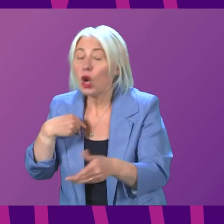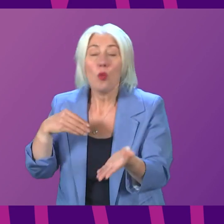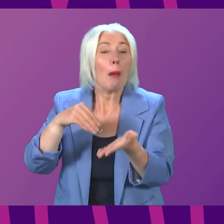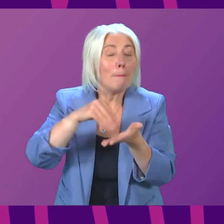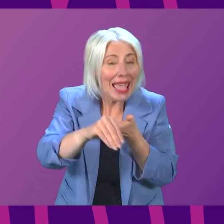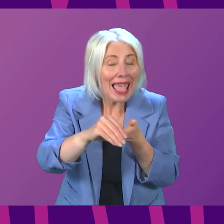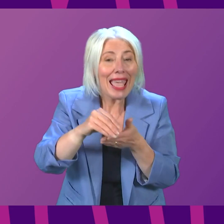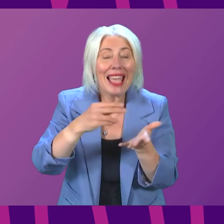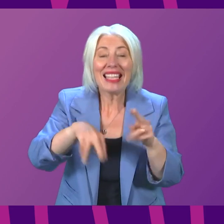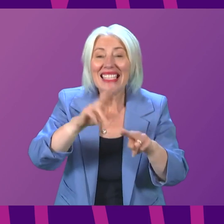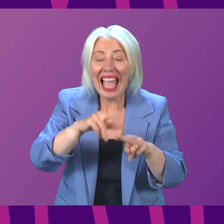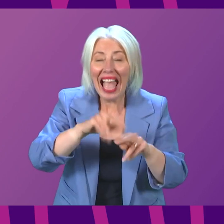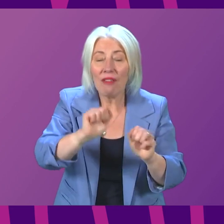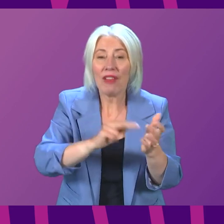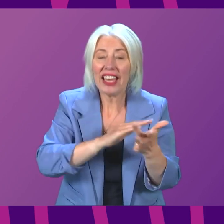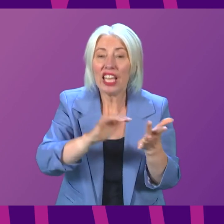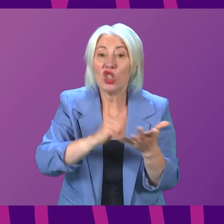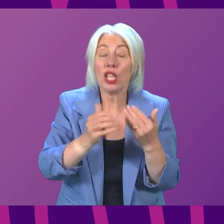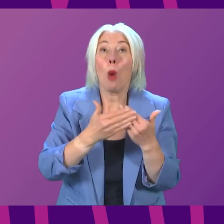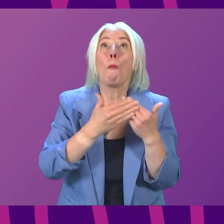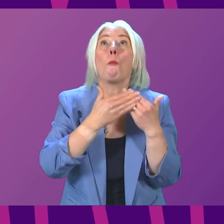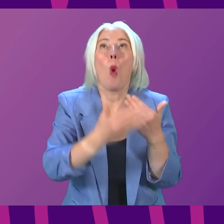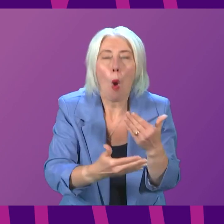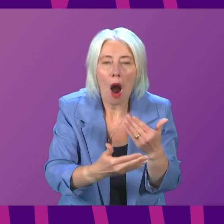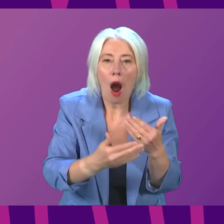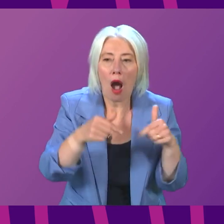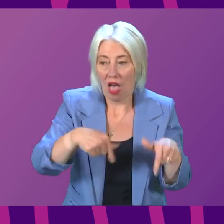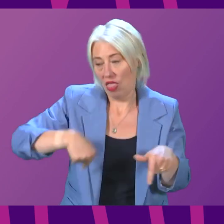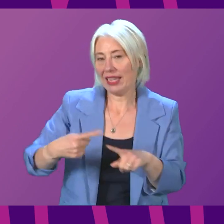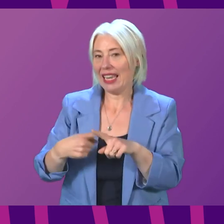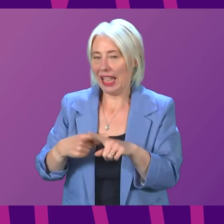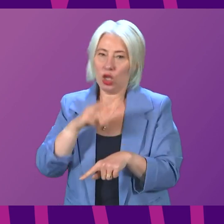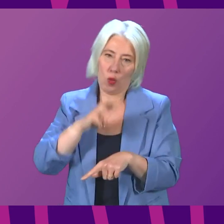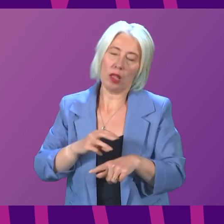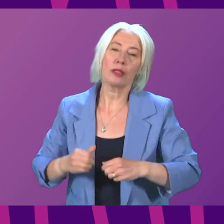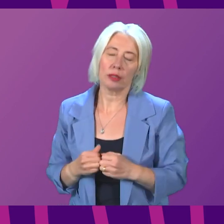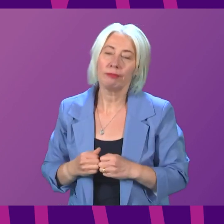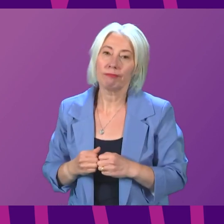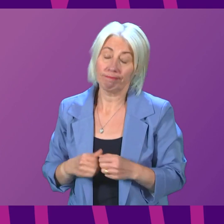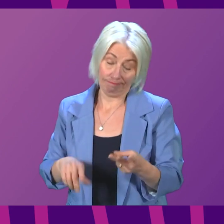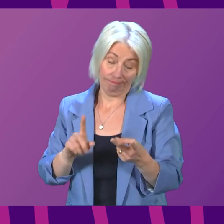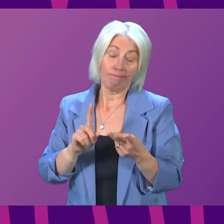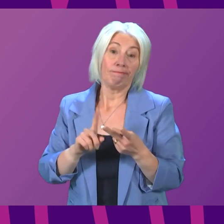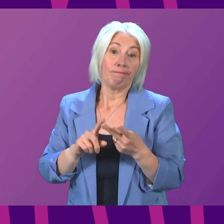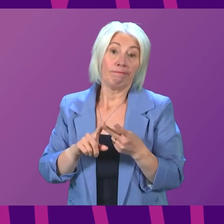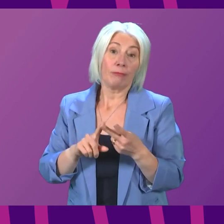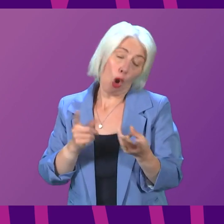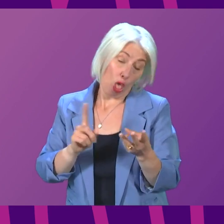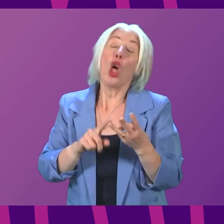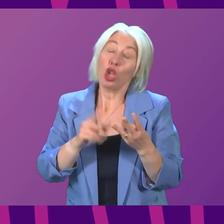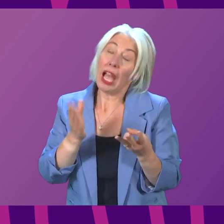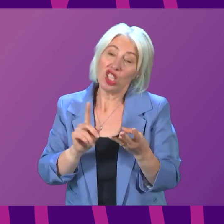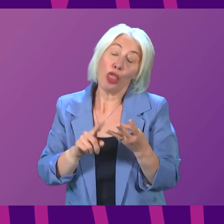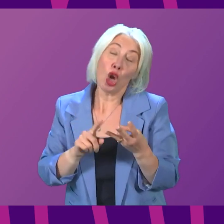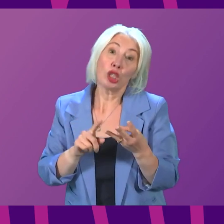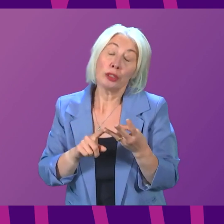paying frontline staff in Scotland more than is the case in England and Wales. And secondly, presiding officer, thirdly rather, presiding